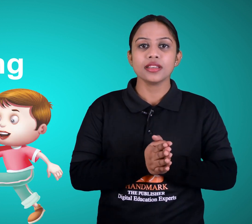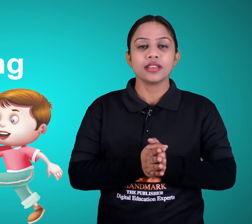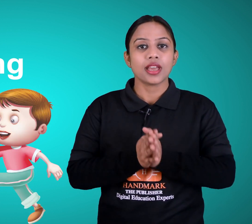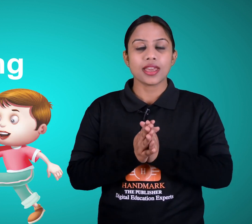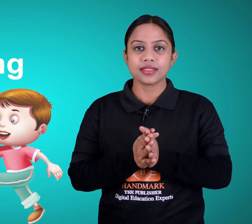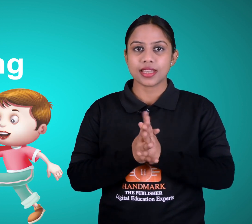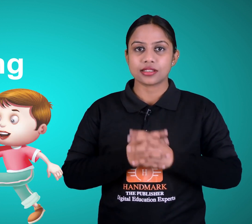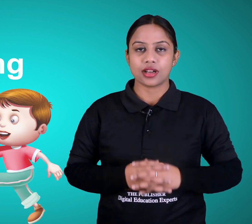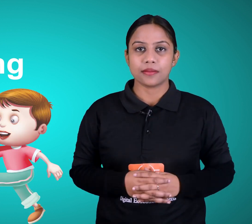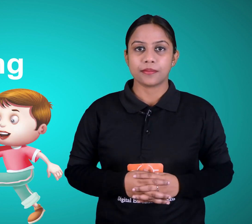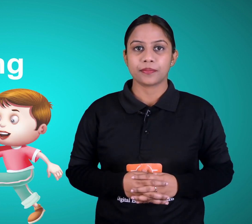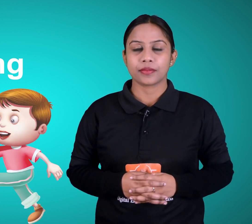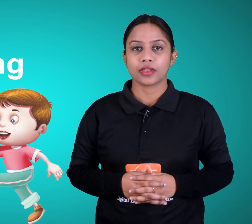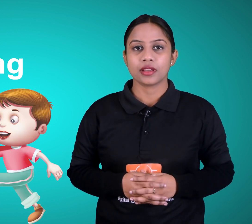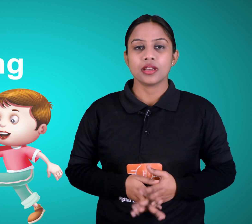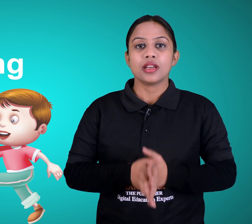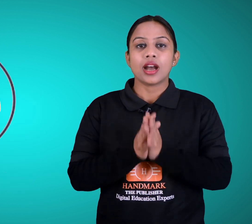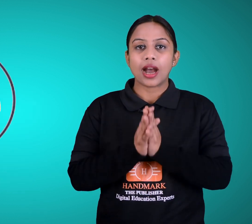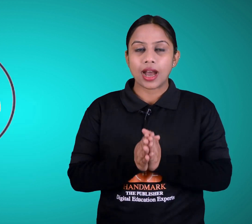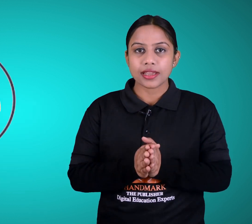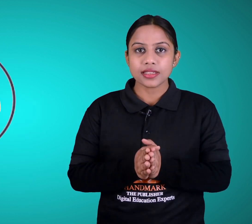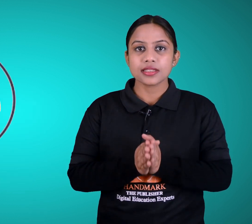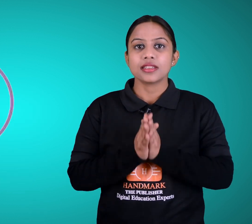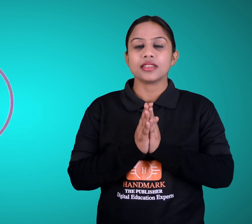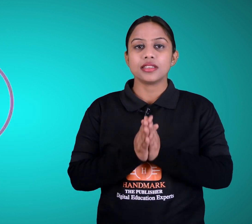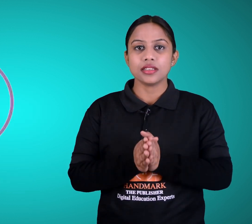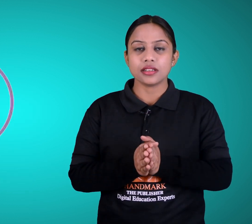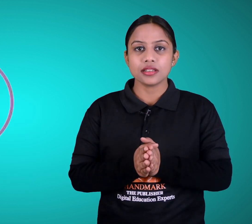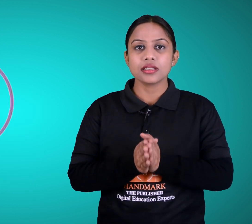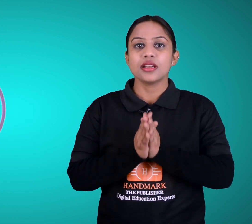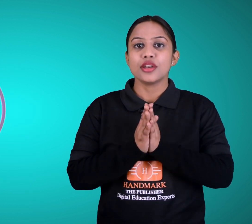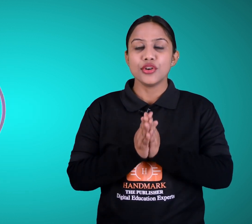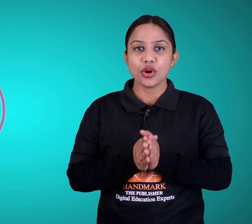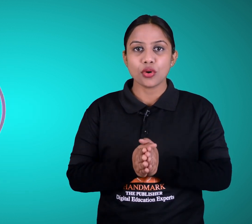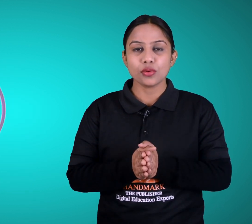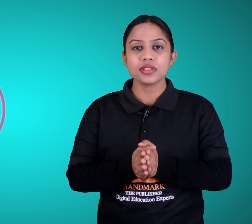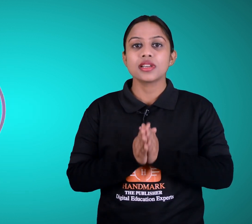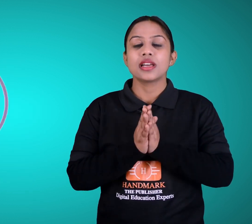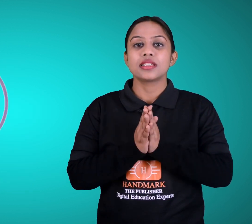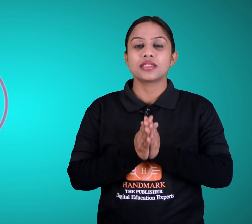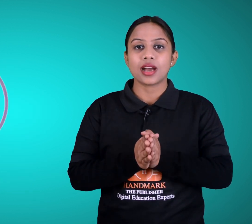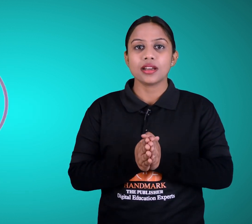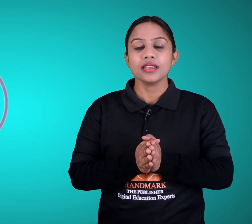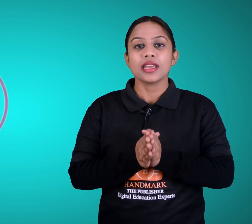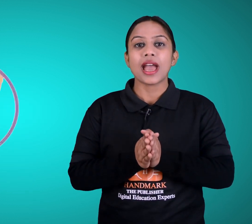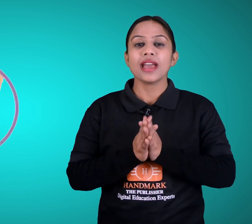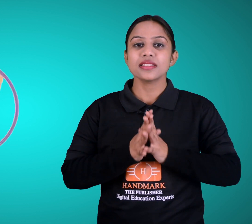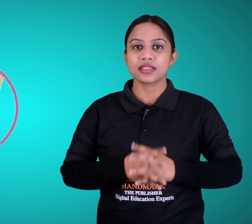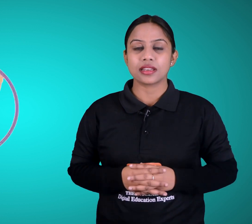etc eyes ears nose tongue and skin